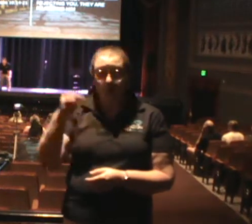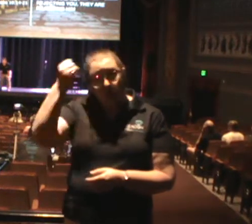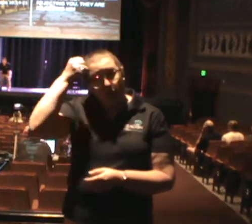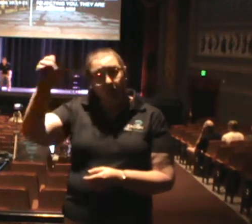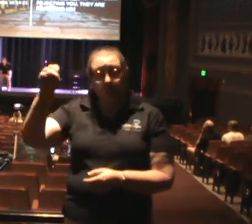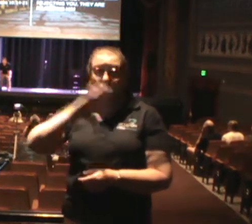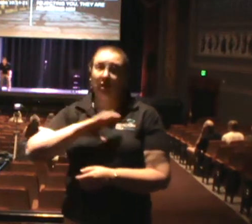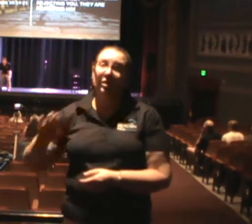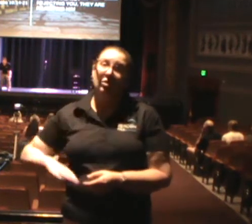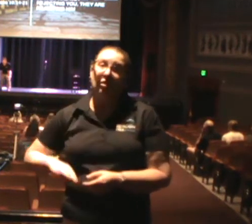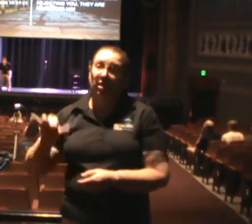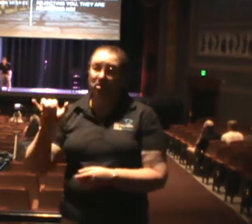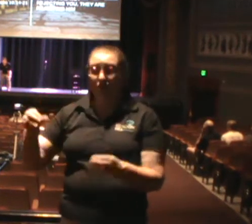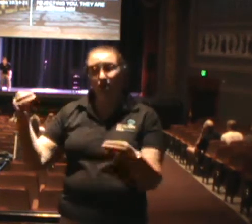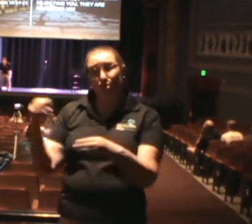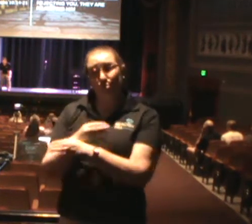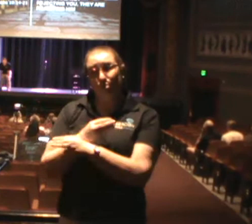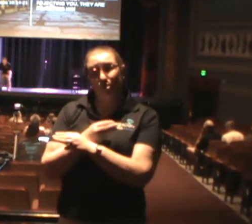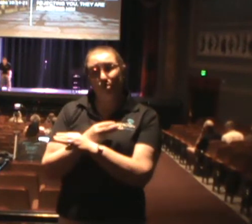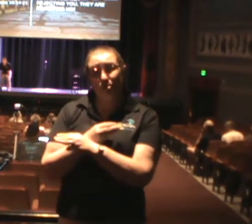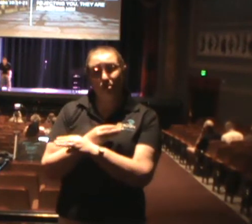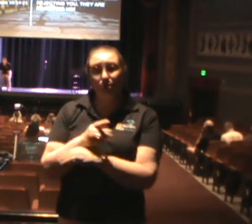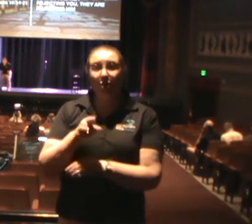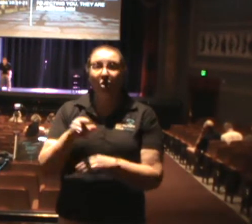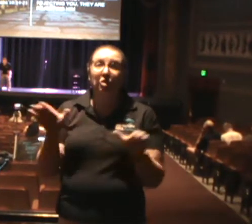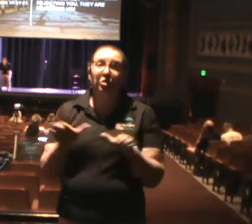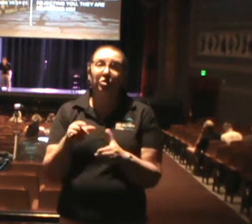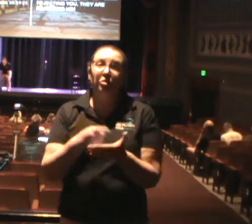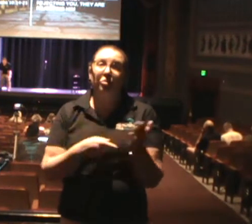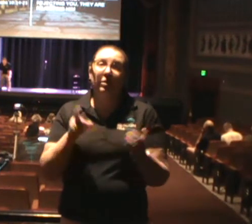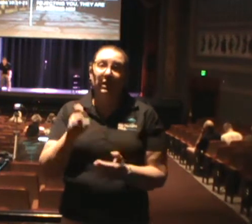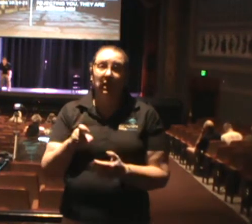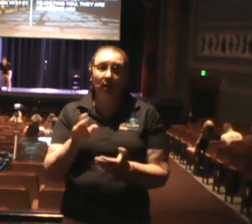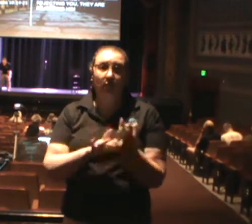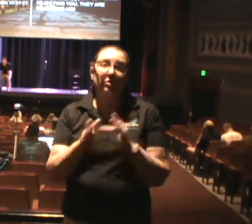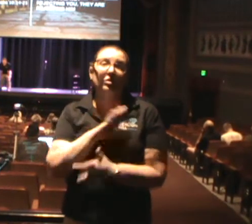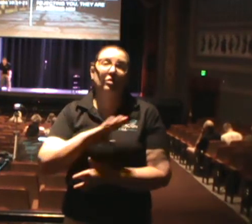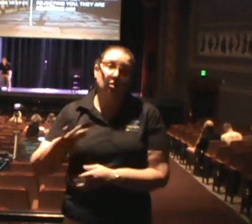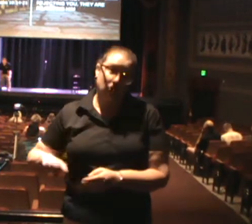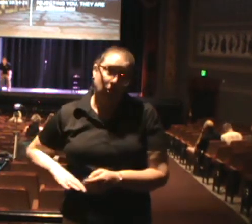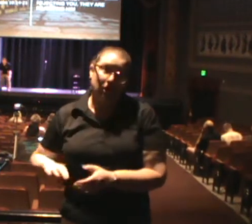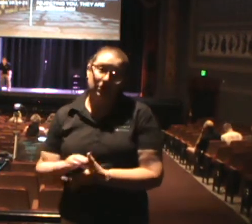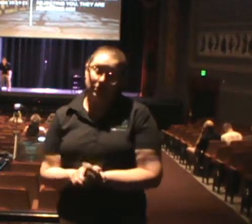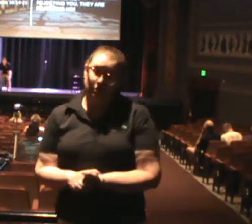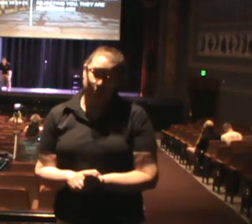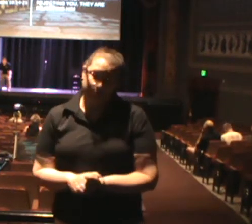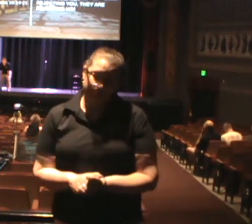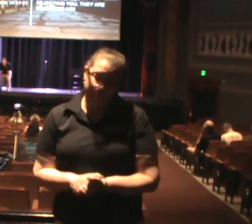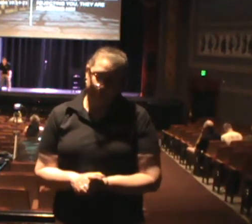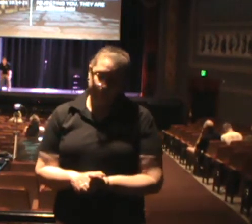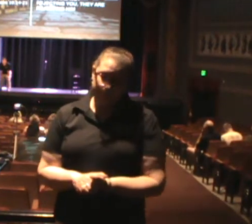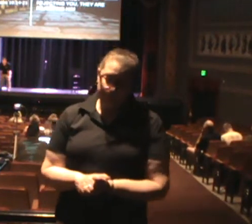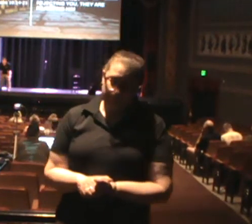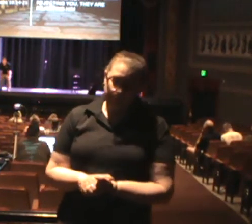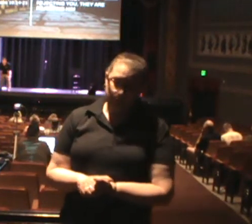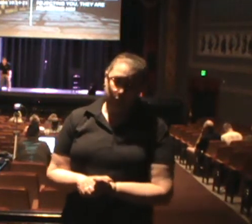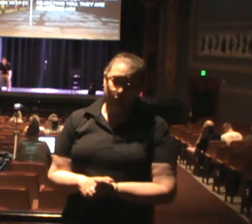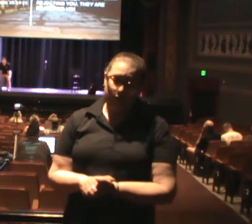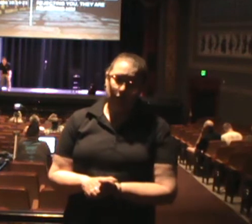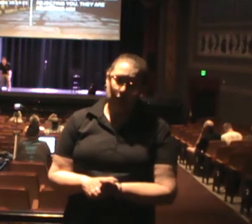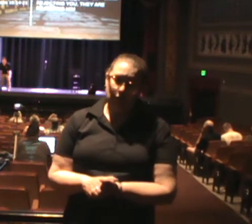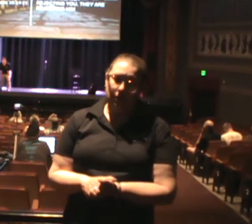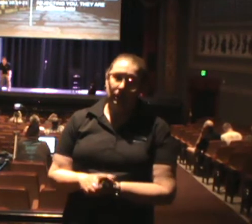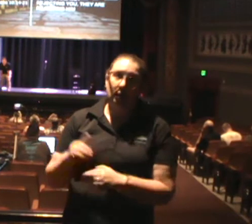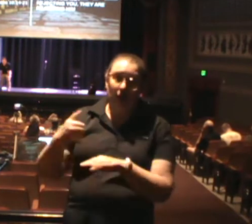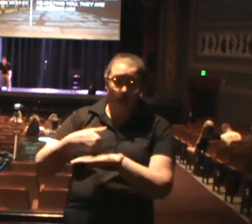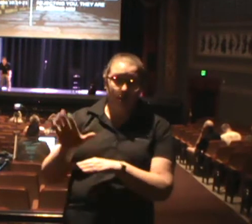personally. You do what you need to do for Jesus Christ. And I just sit there and think this story. I send this